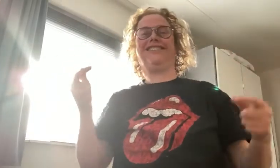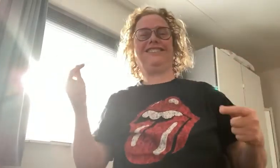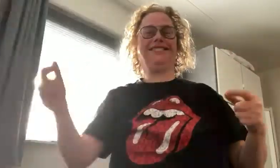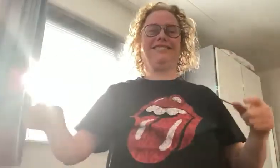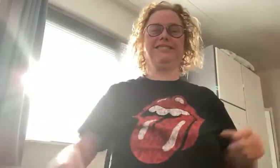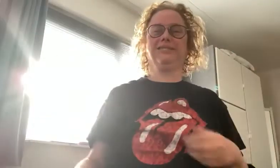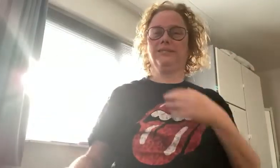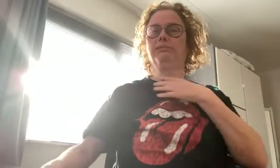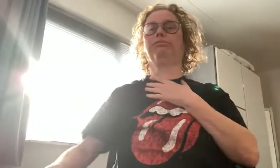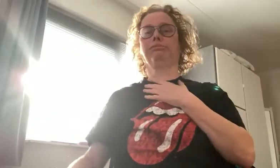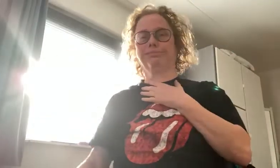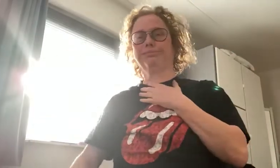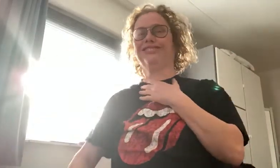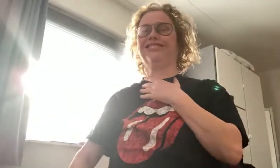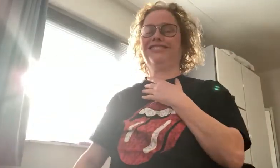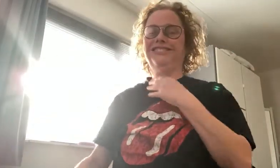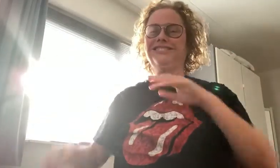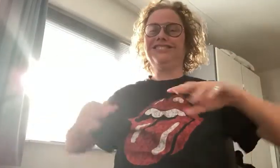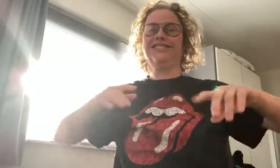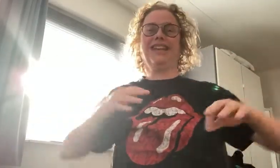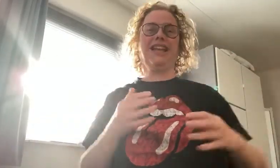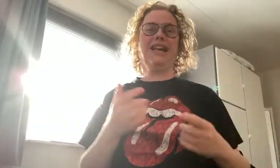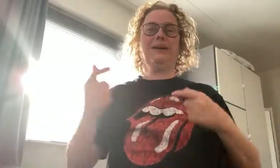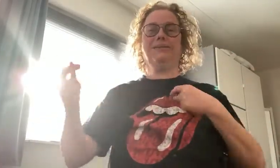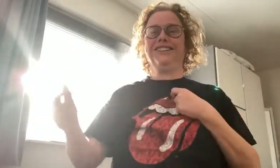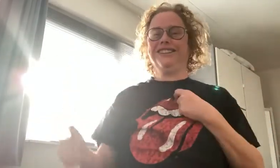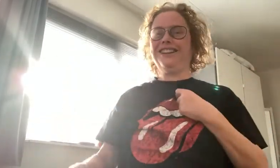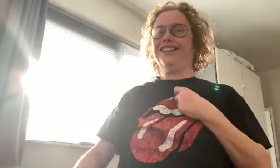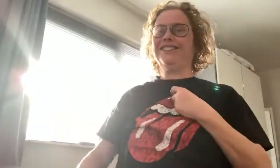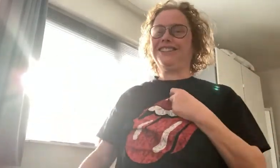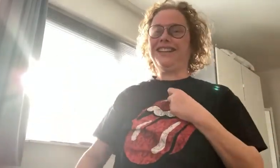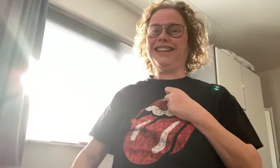Anastasia... Screaming for pain Yupi!